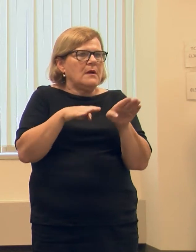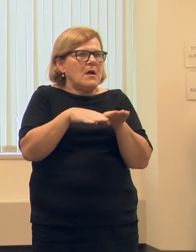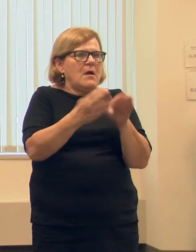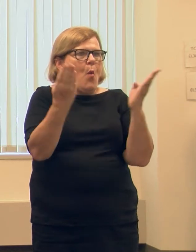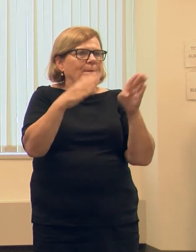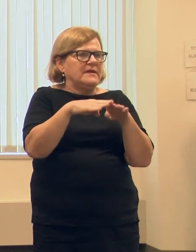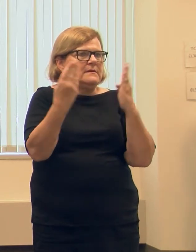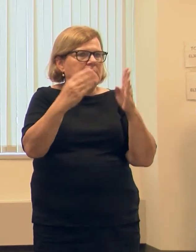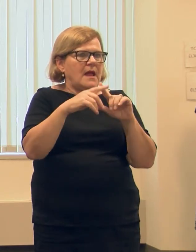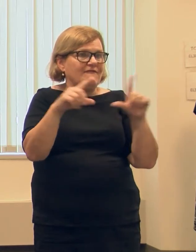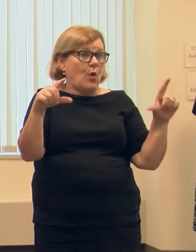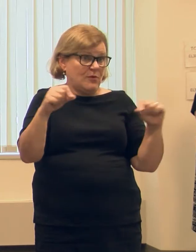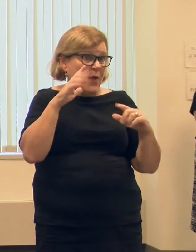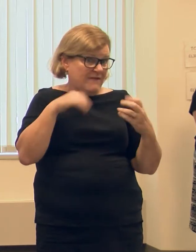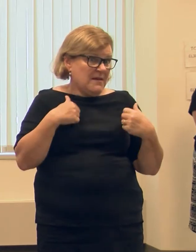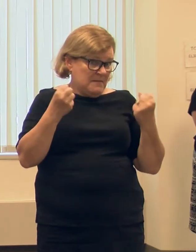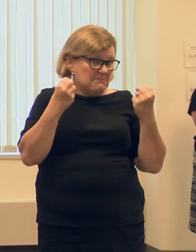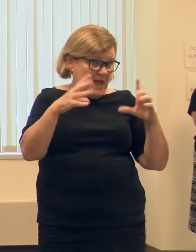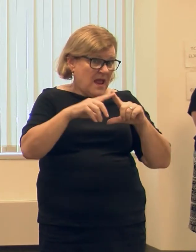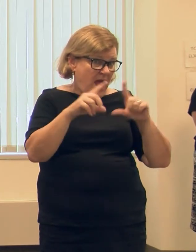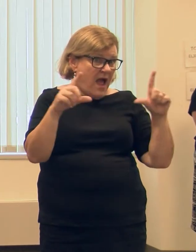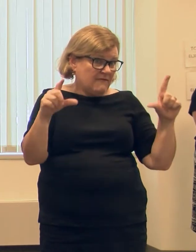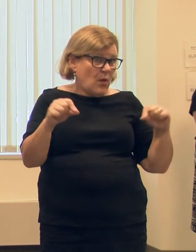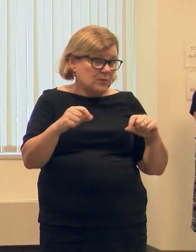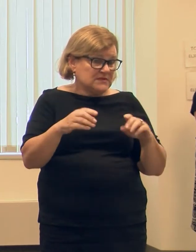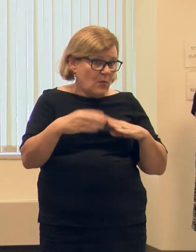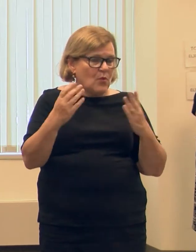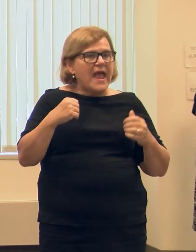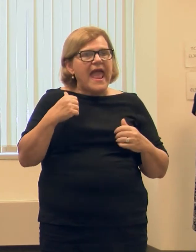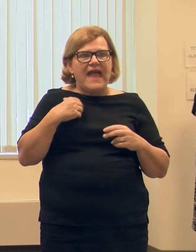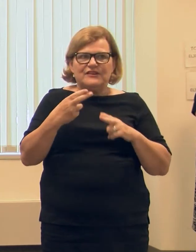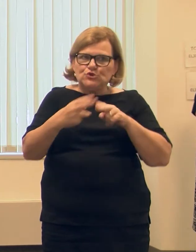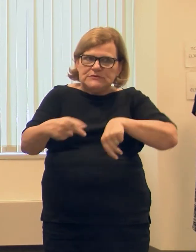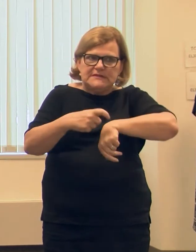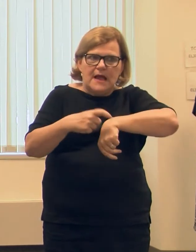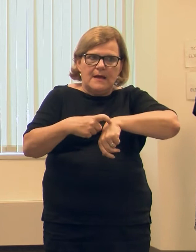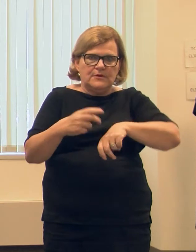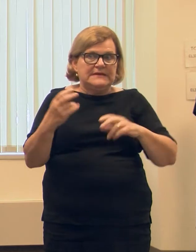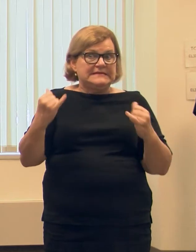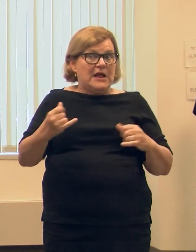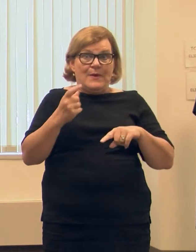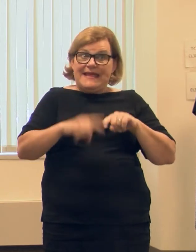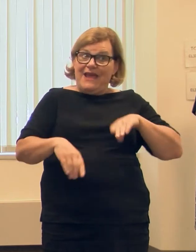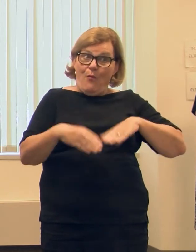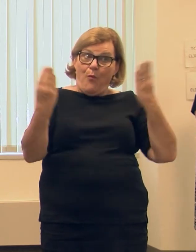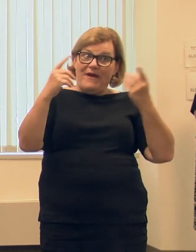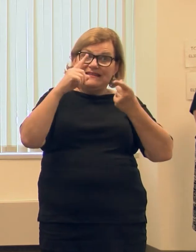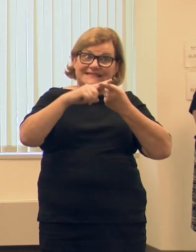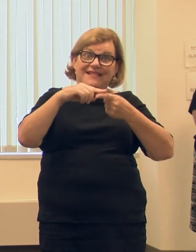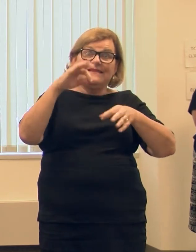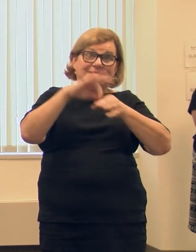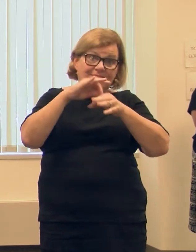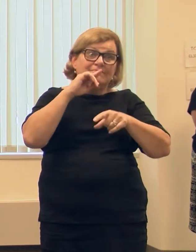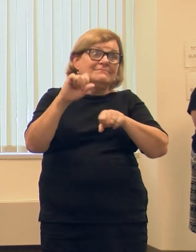we will have a lot of envelopes that need to be open. And we have a short window because right now we can't open them until the polls open at 7 a.m. on